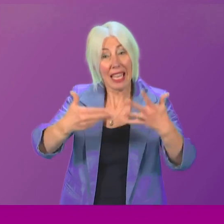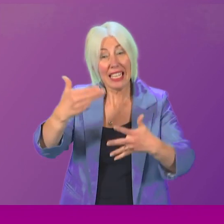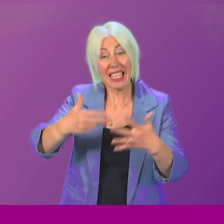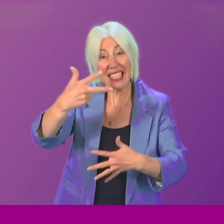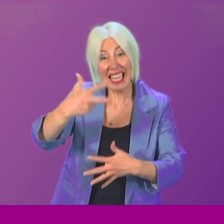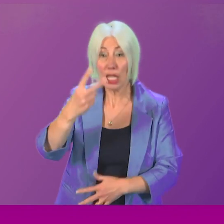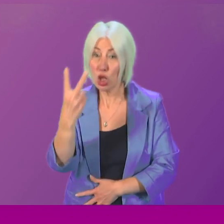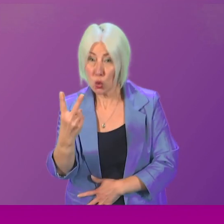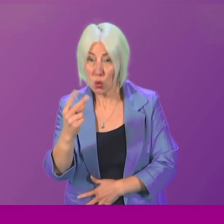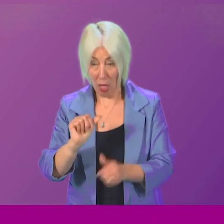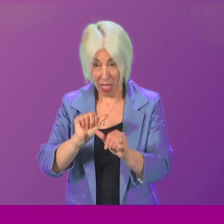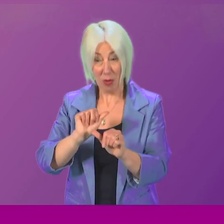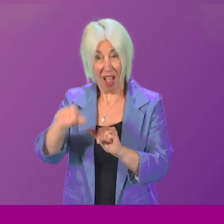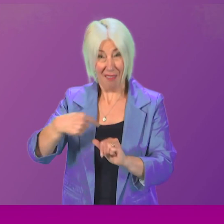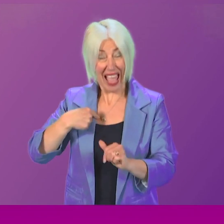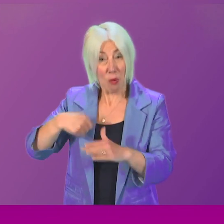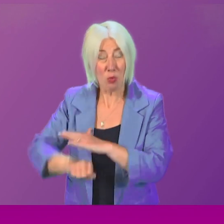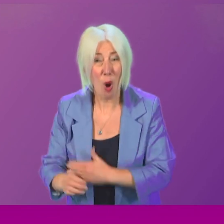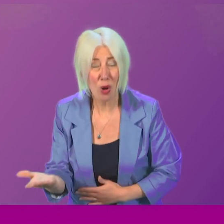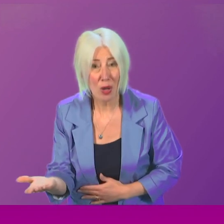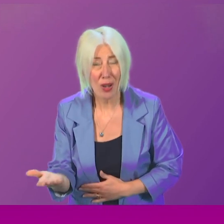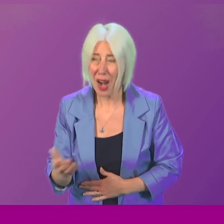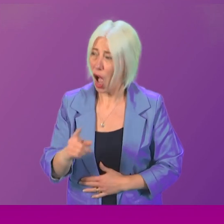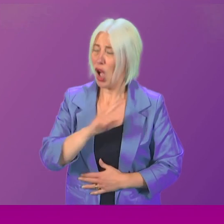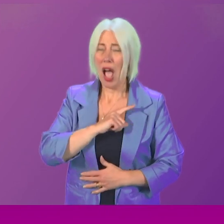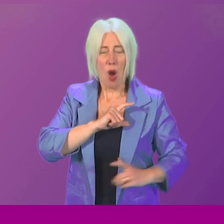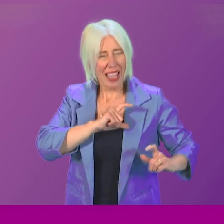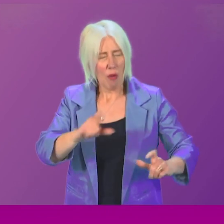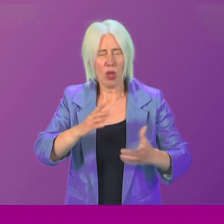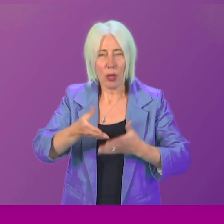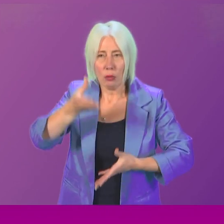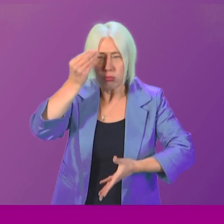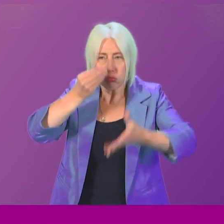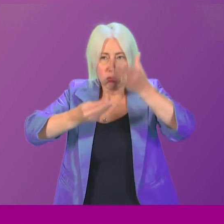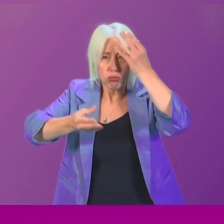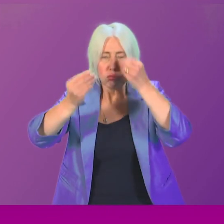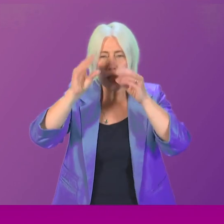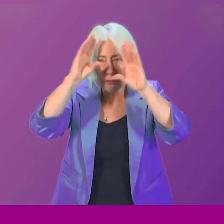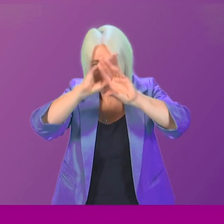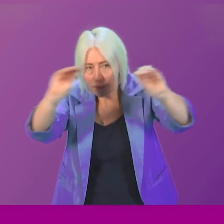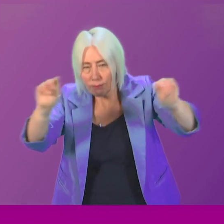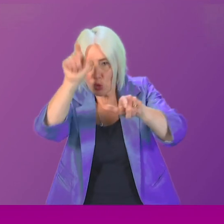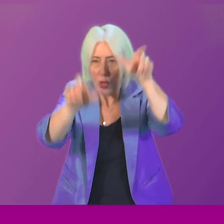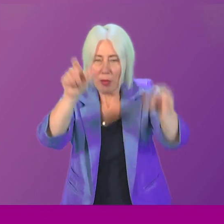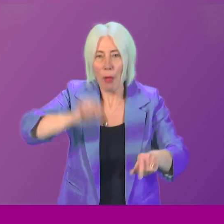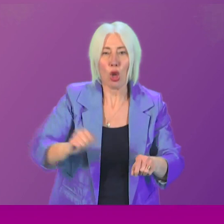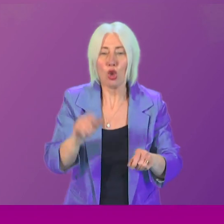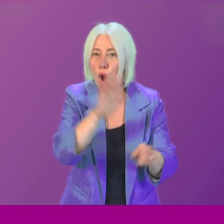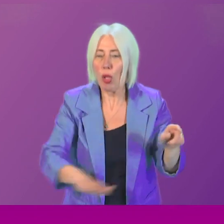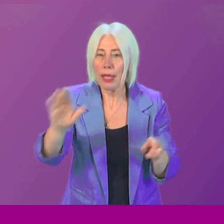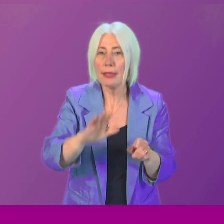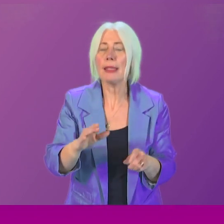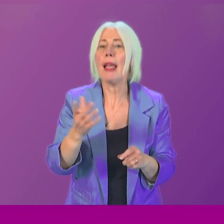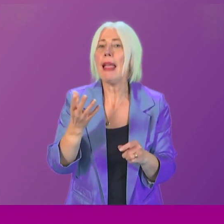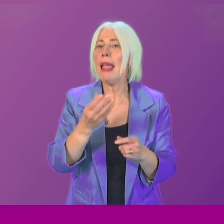the year after I was born. So what can we do to continue to educate the people of Scotland about this? There's been a call to record